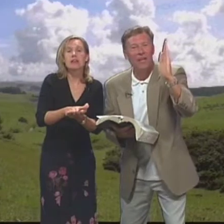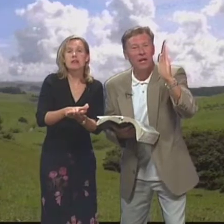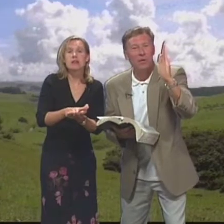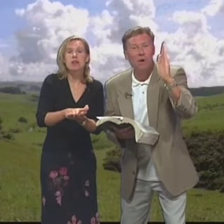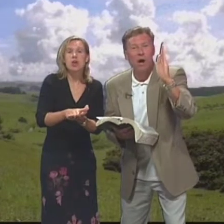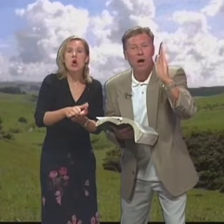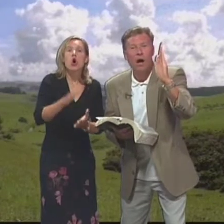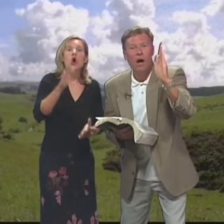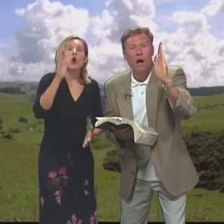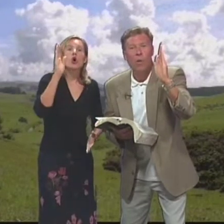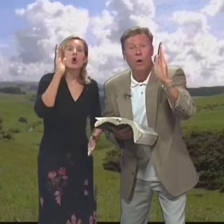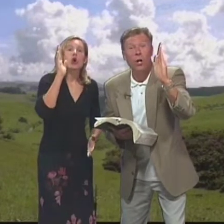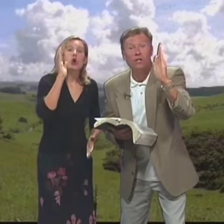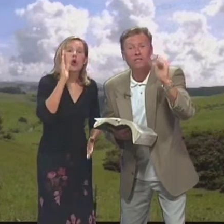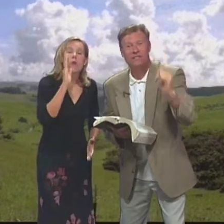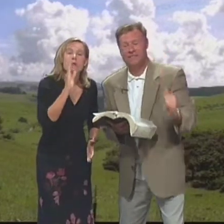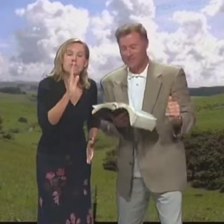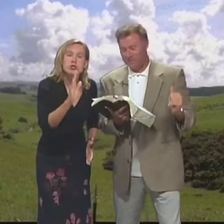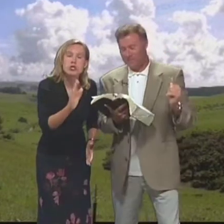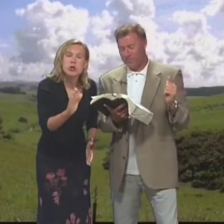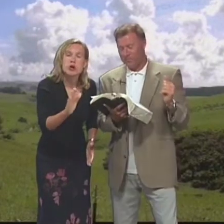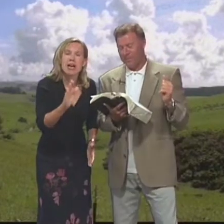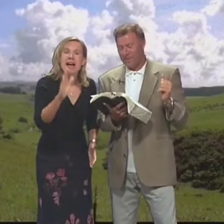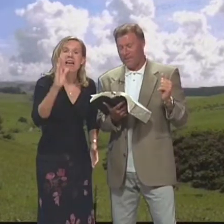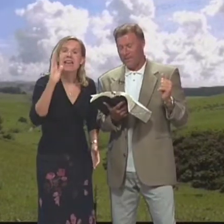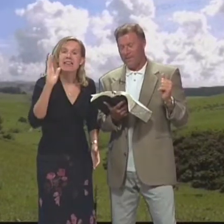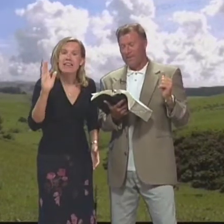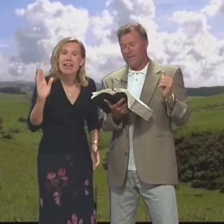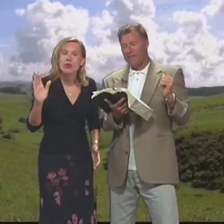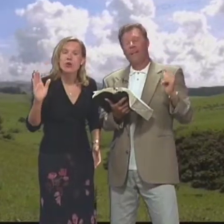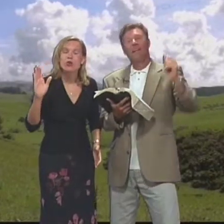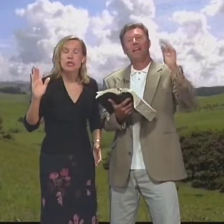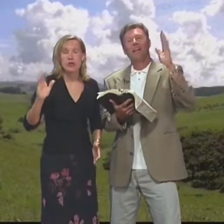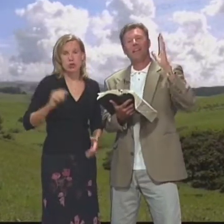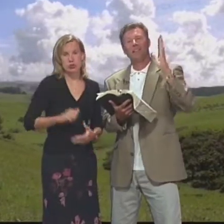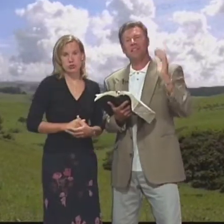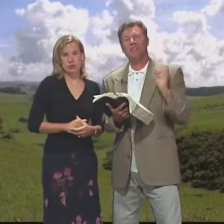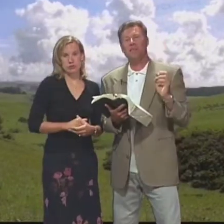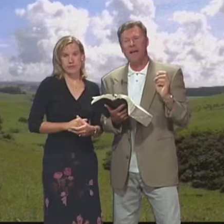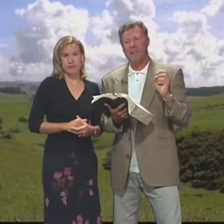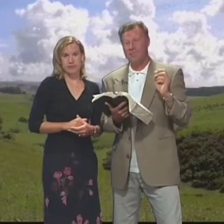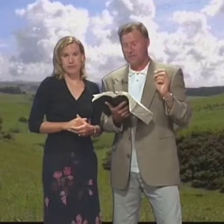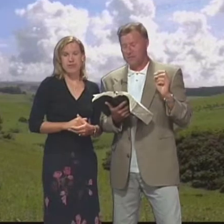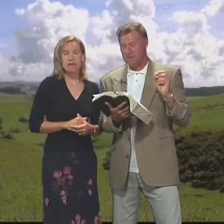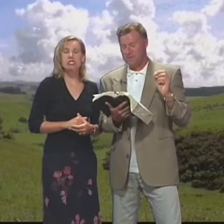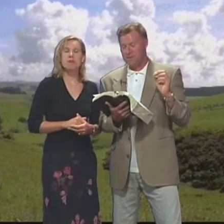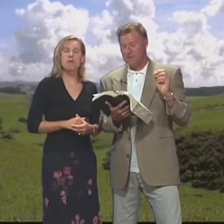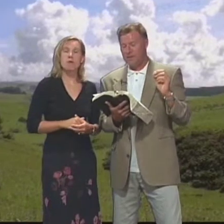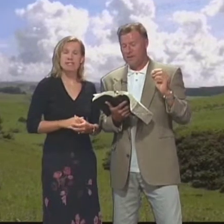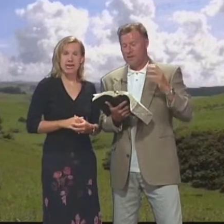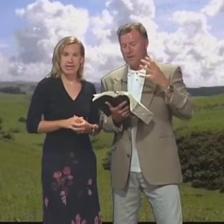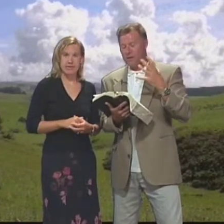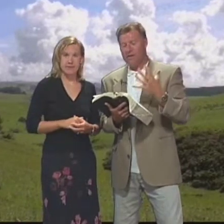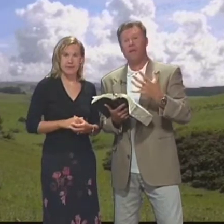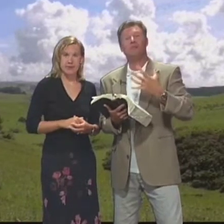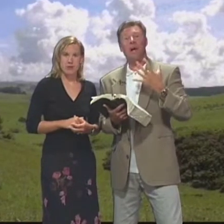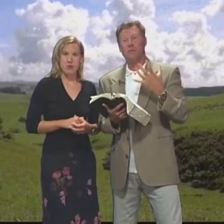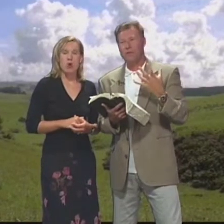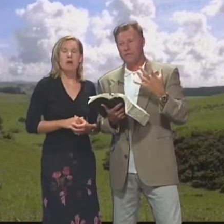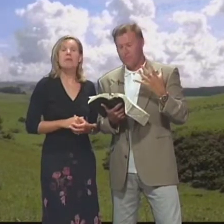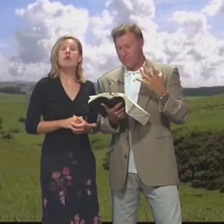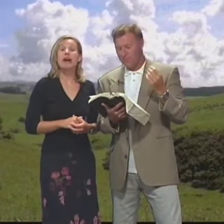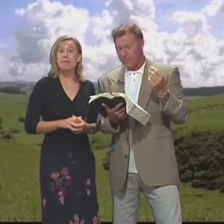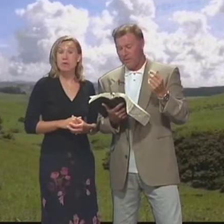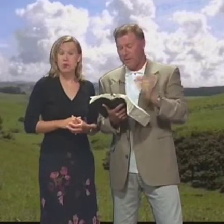How the kingdom Works Cómo funciona El reino De Dios Let's look at the same passage Miremos el mismo pasaje Or the same